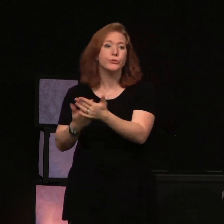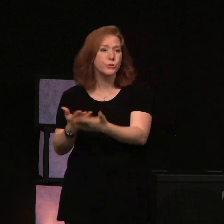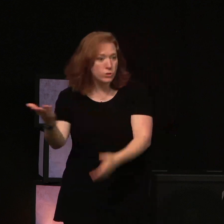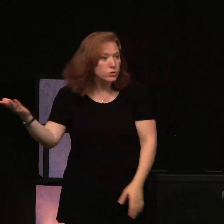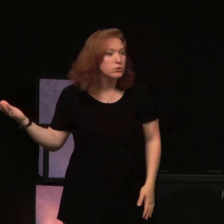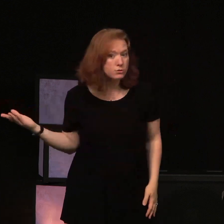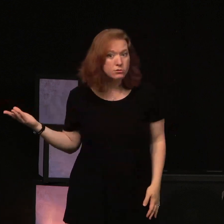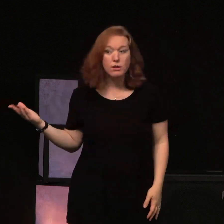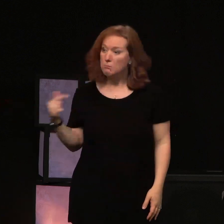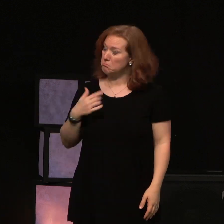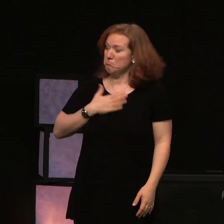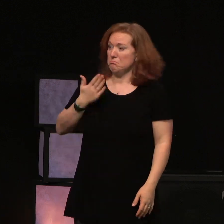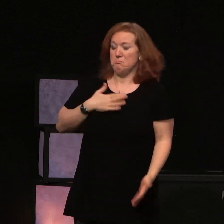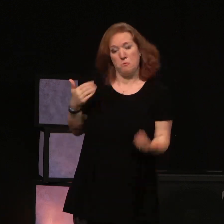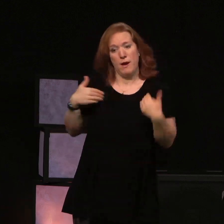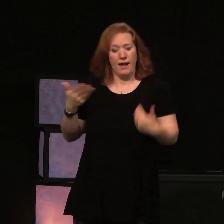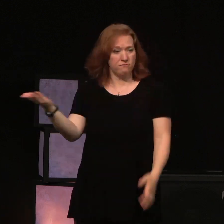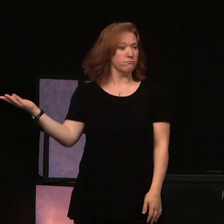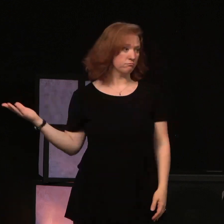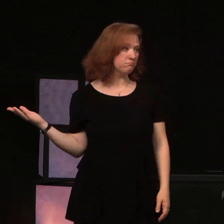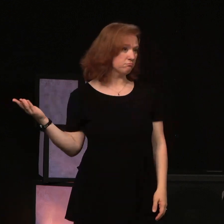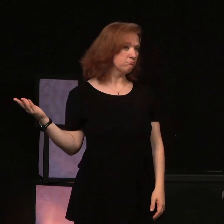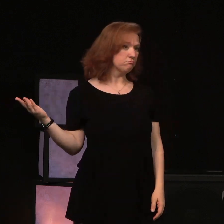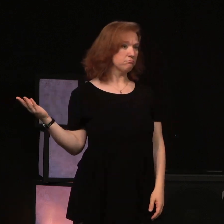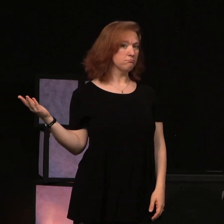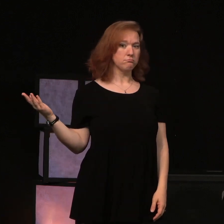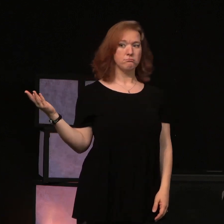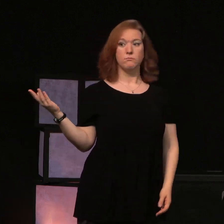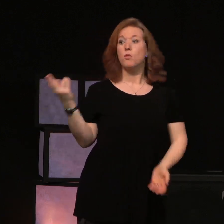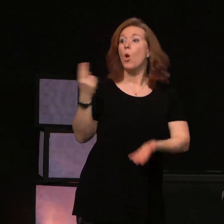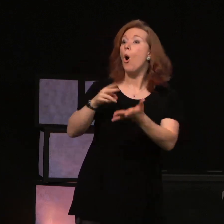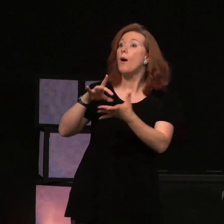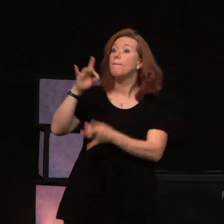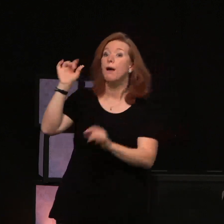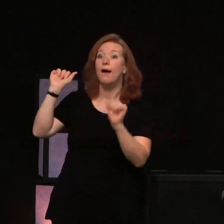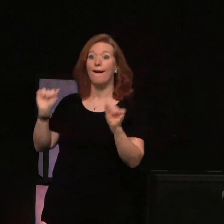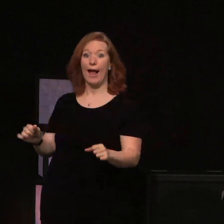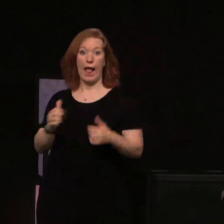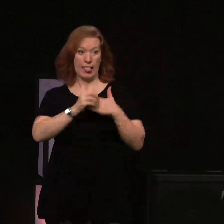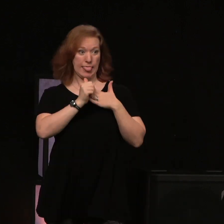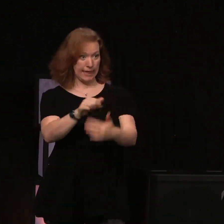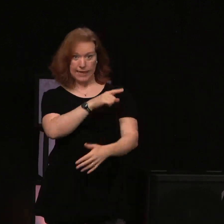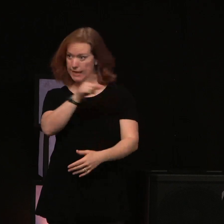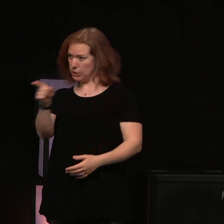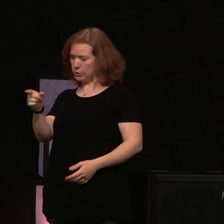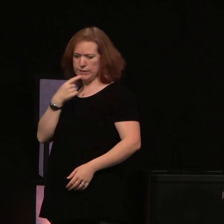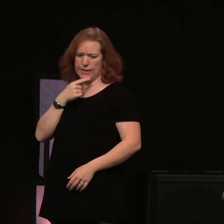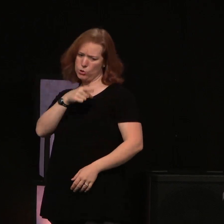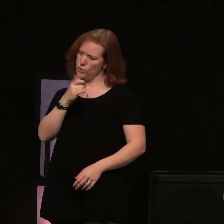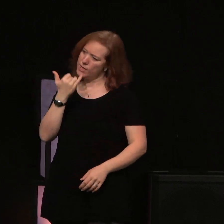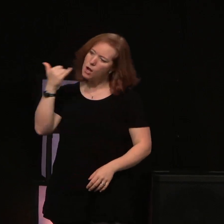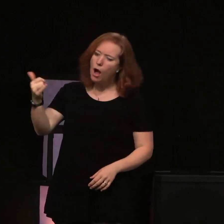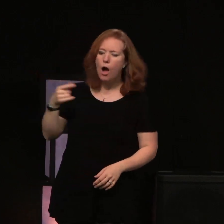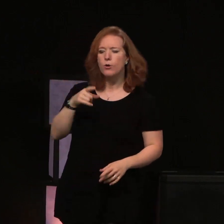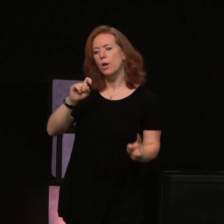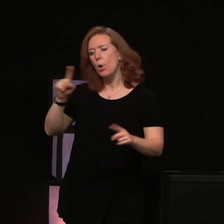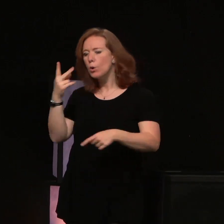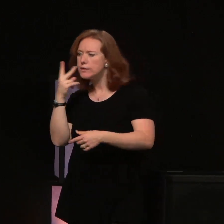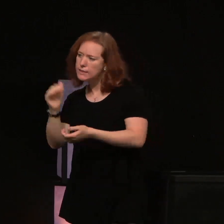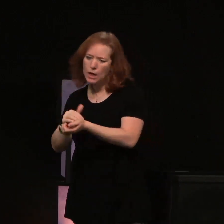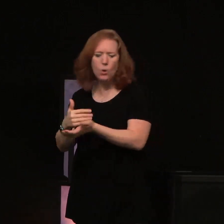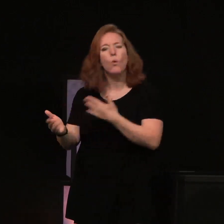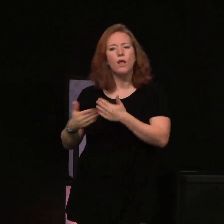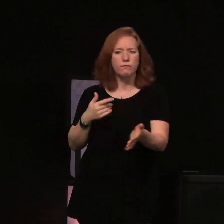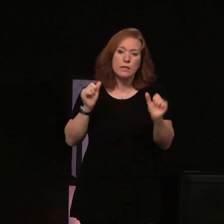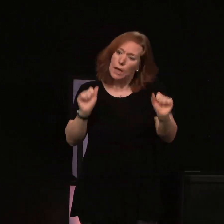Good at it's there. The Holy Spirit can certainly direct you and say you need to call and you need to go see somebody or